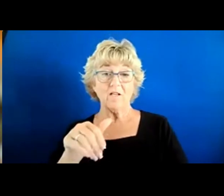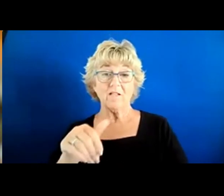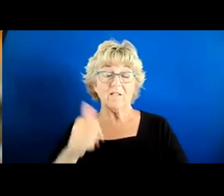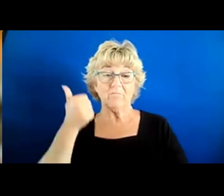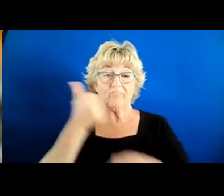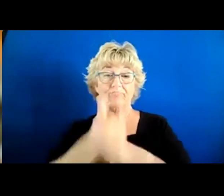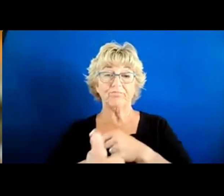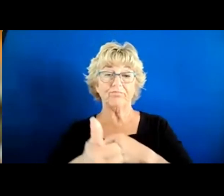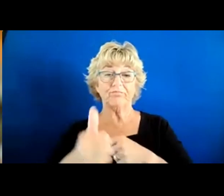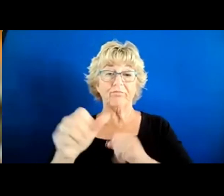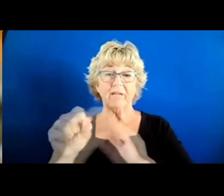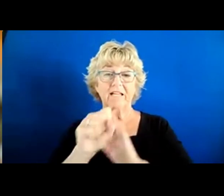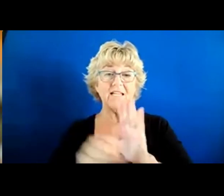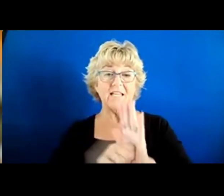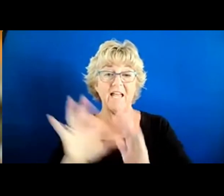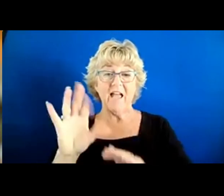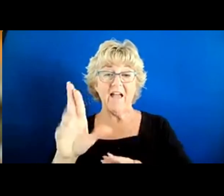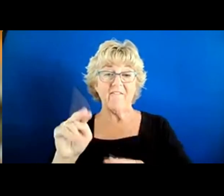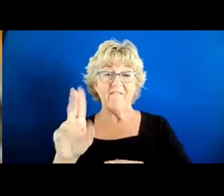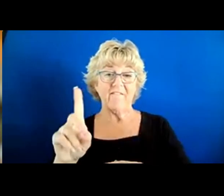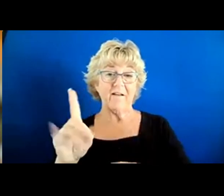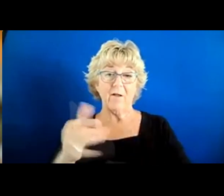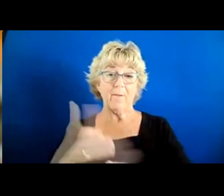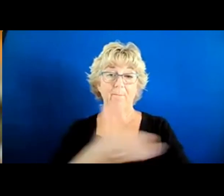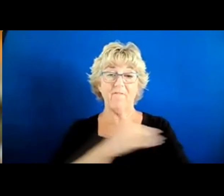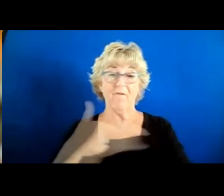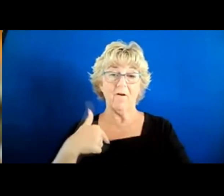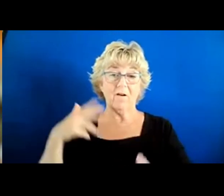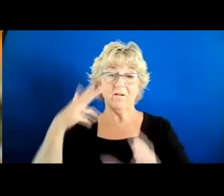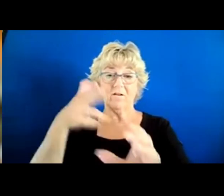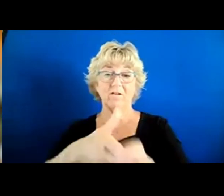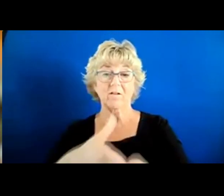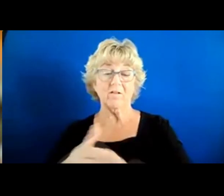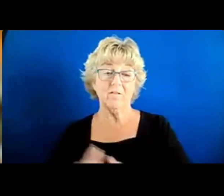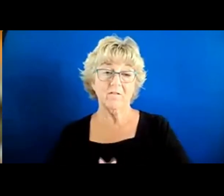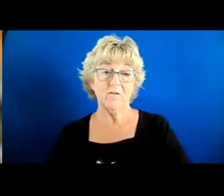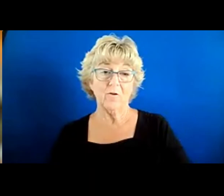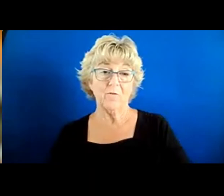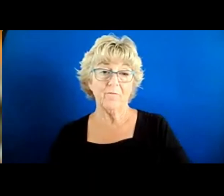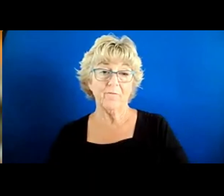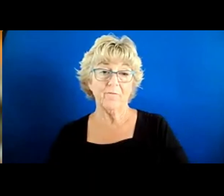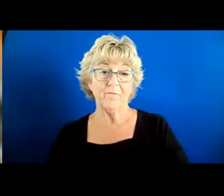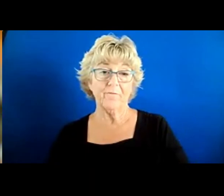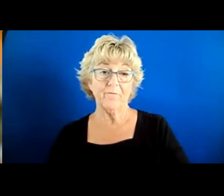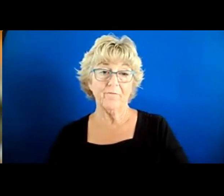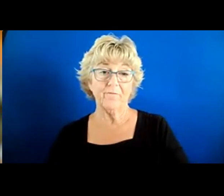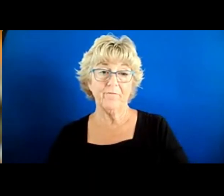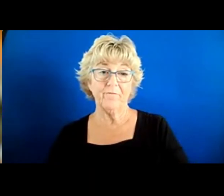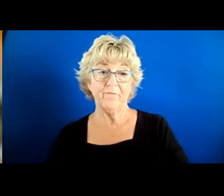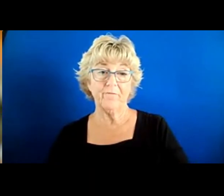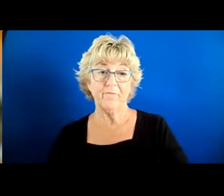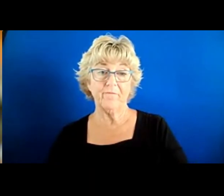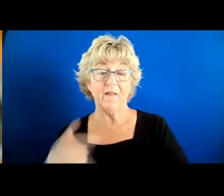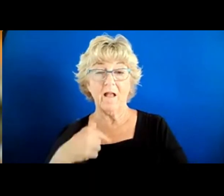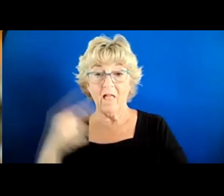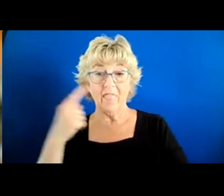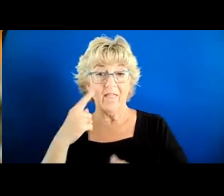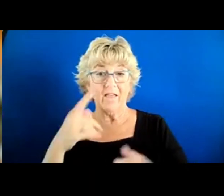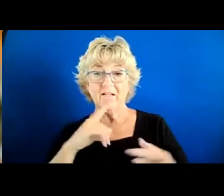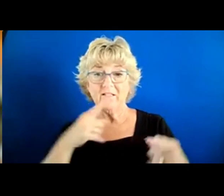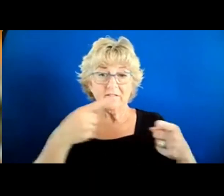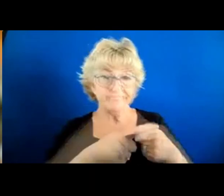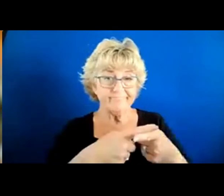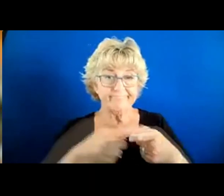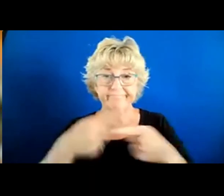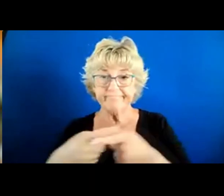this is long before my time. But it was just some of the, I think, ironies and inconsistencies with